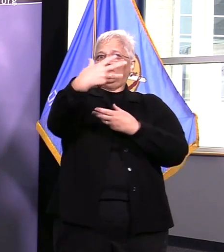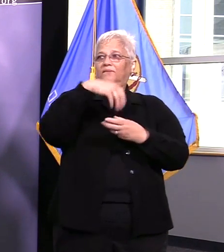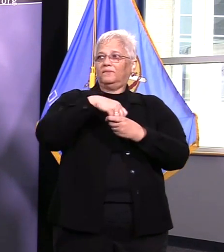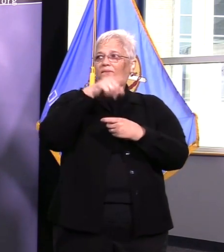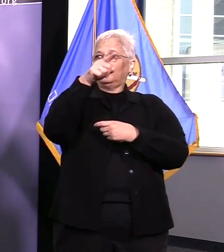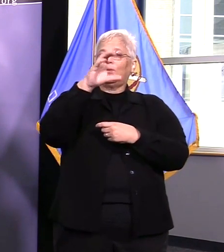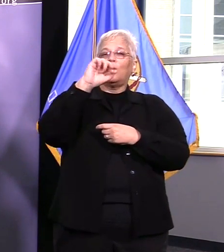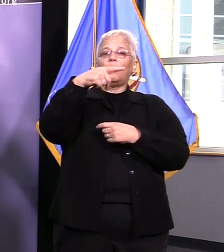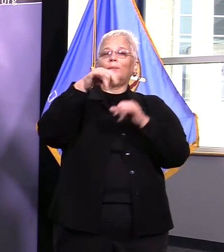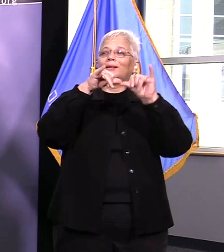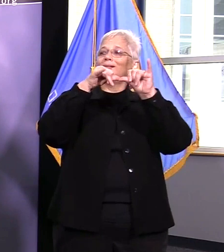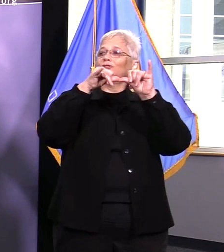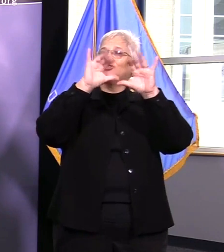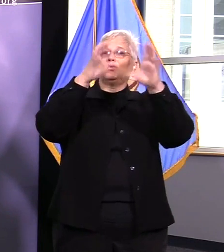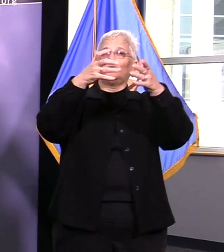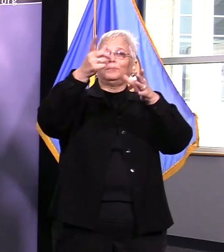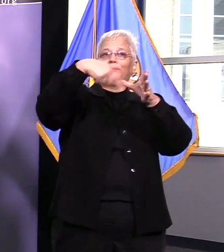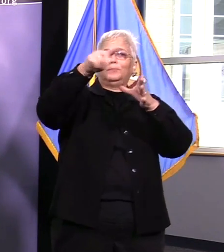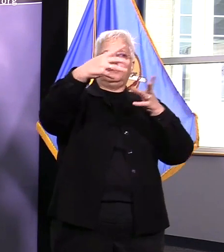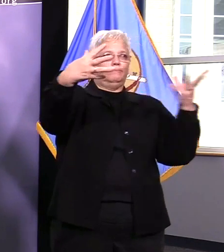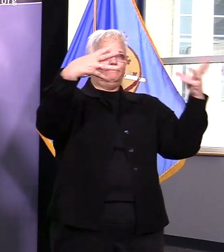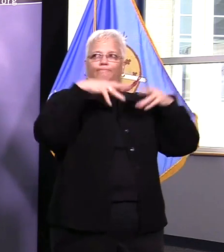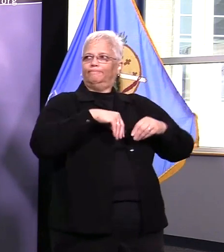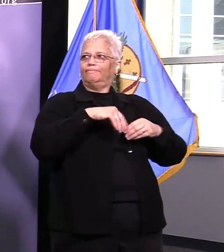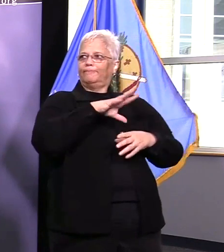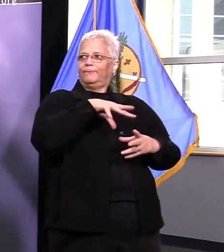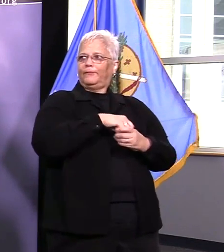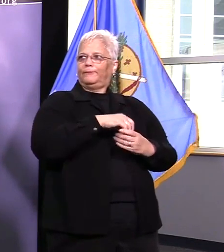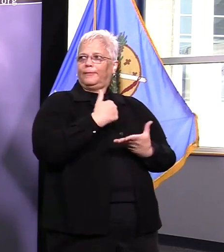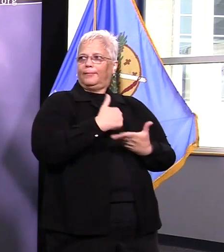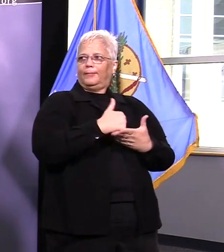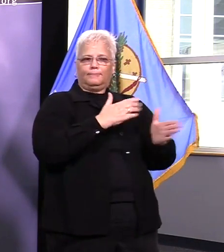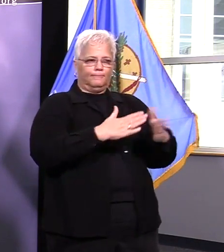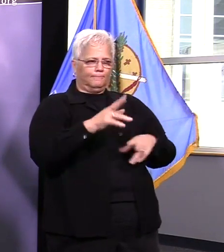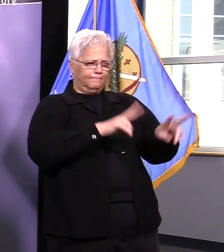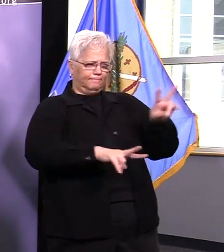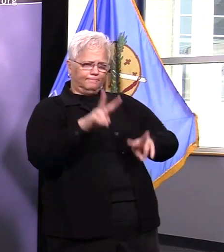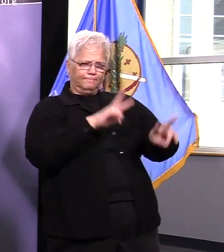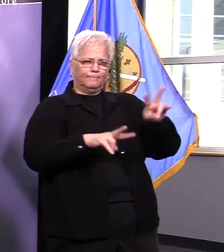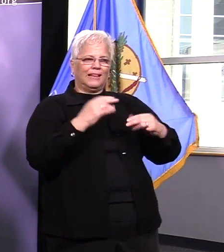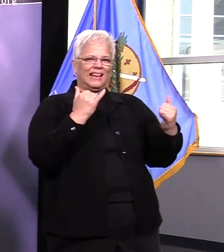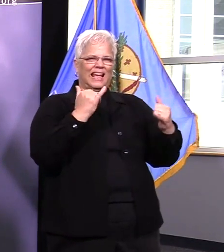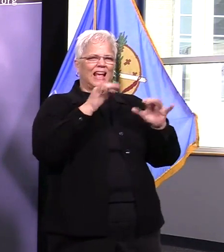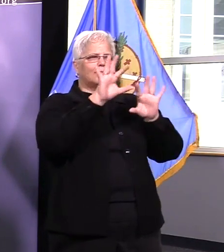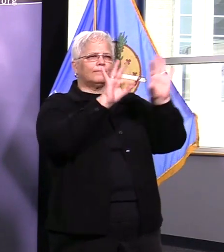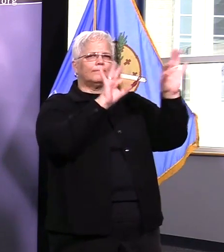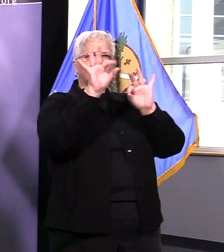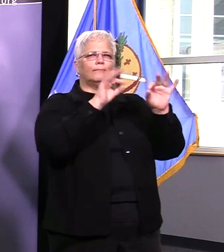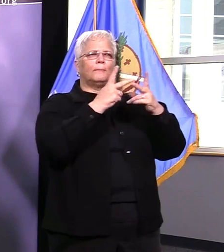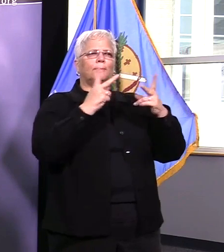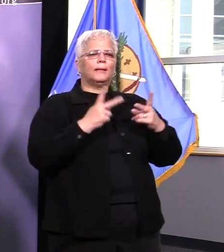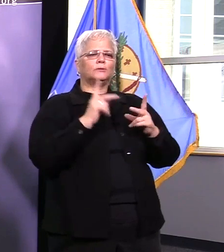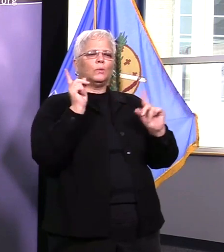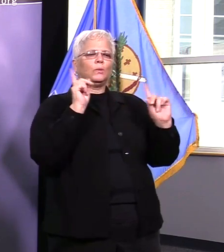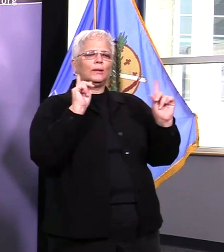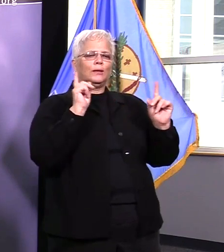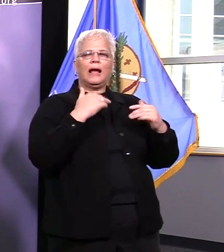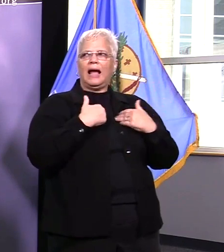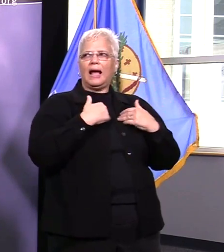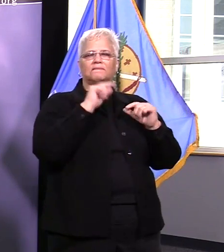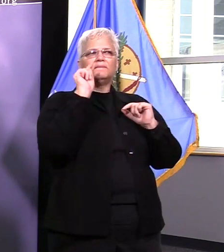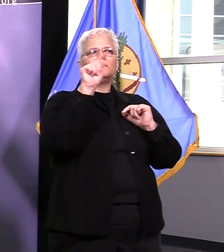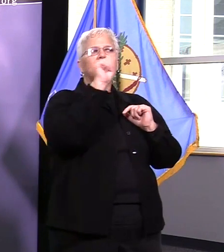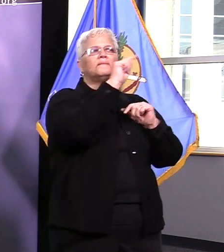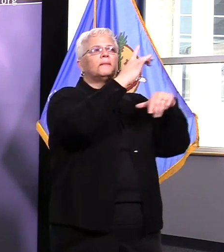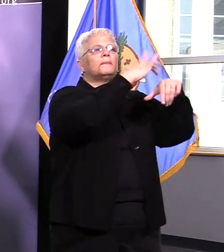with all of the area hospital systems to make sure that we're able to coordinate that response and so it looks like a seamless transition